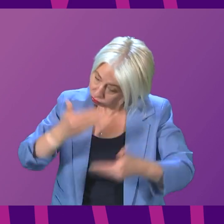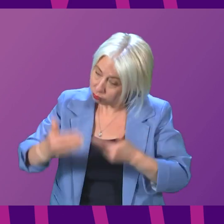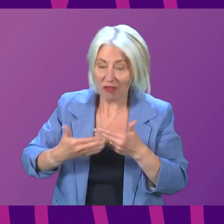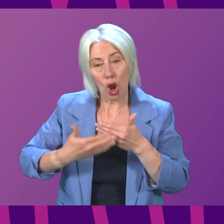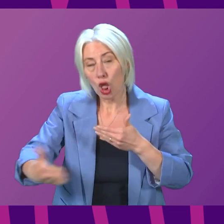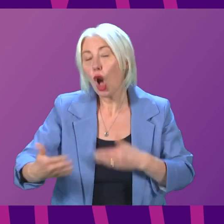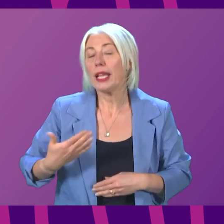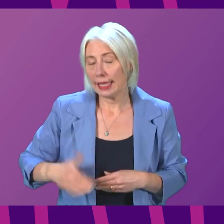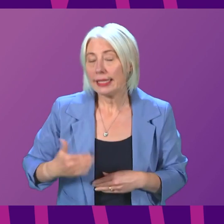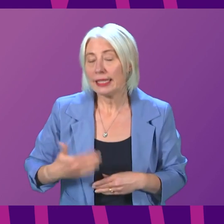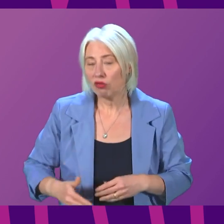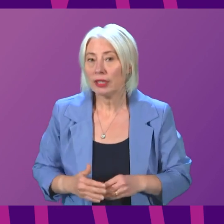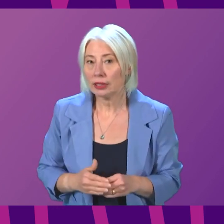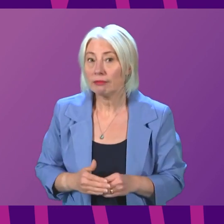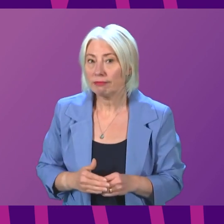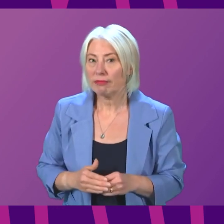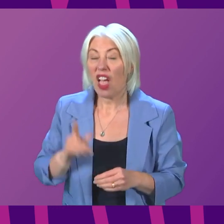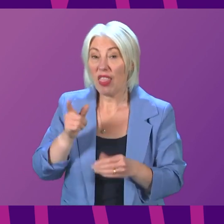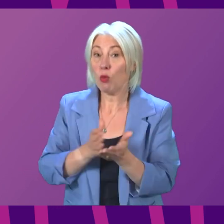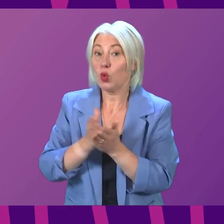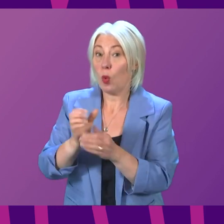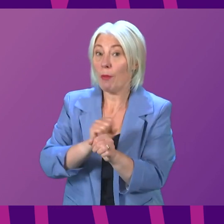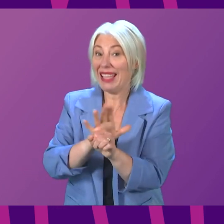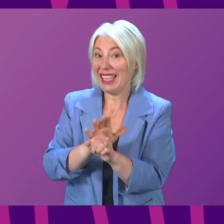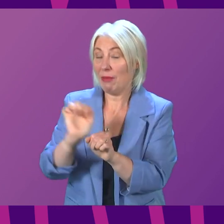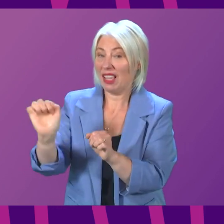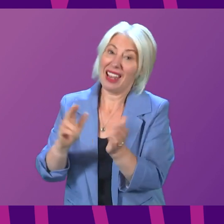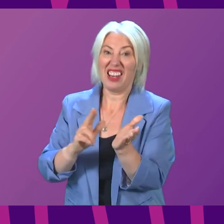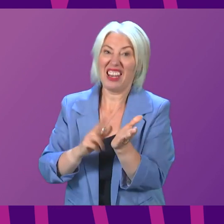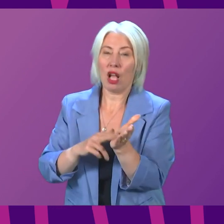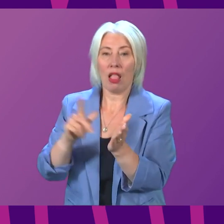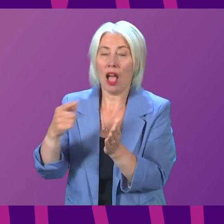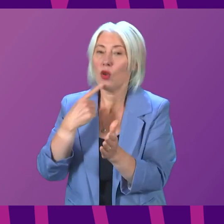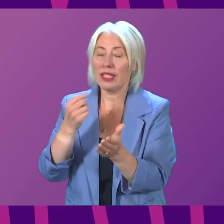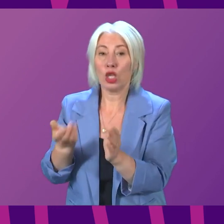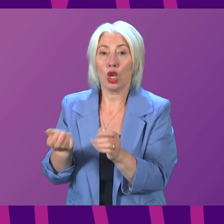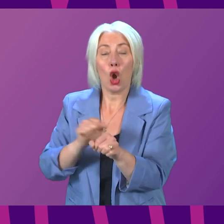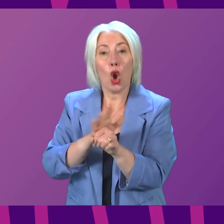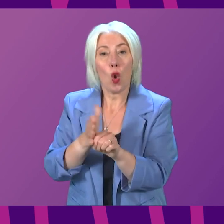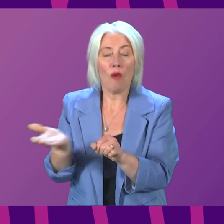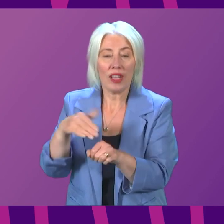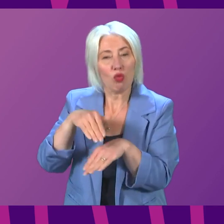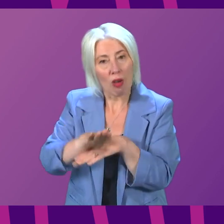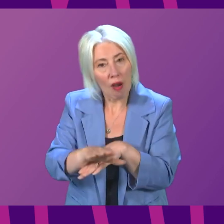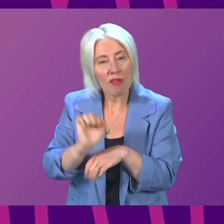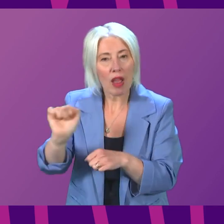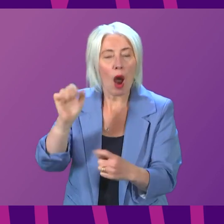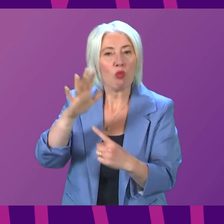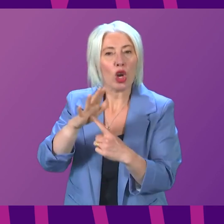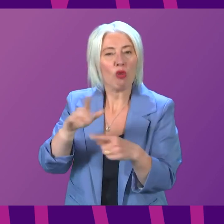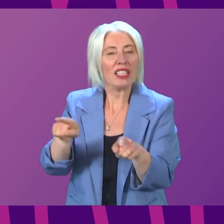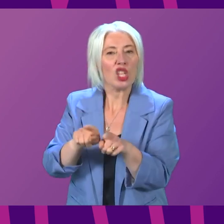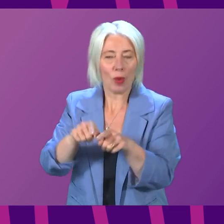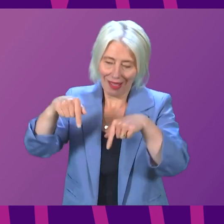necessary. That was pandemic Nicola, who also promised the Covid recovery would be her priority in this Parliament.